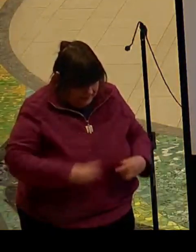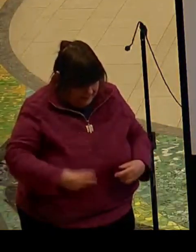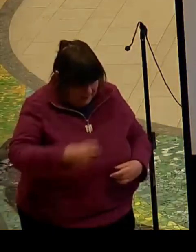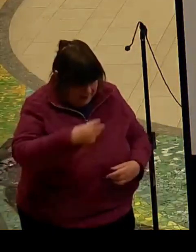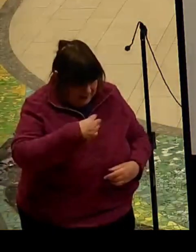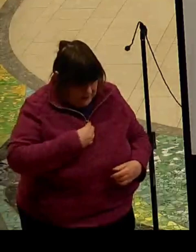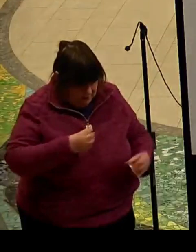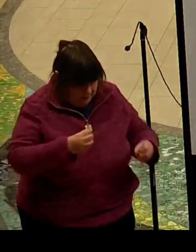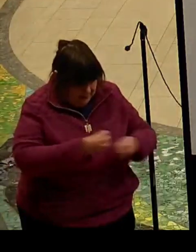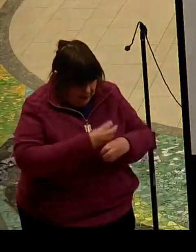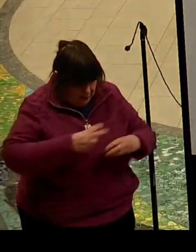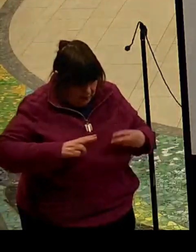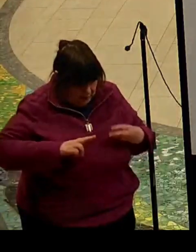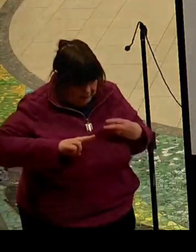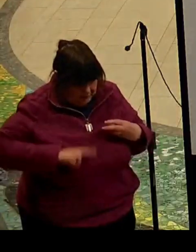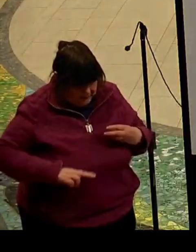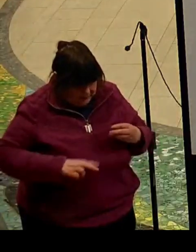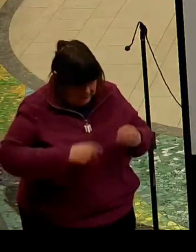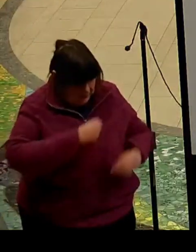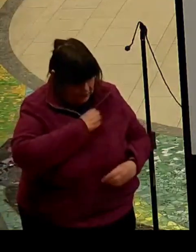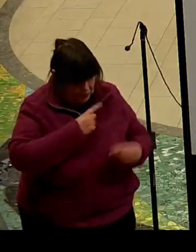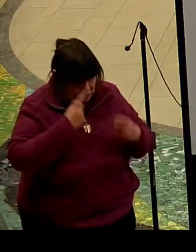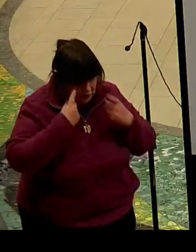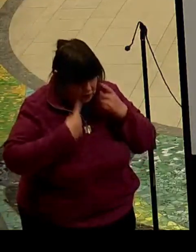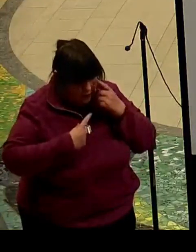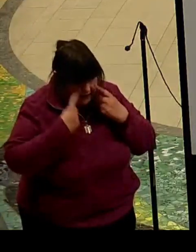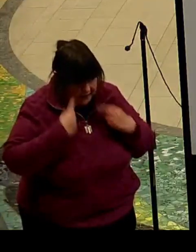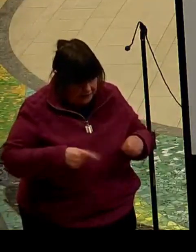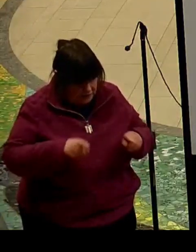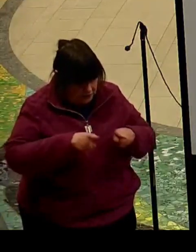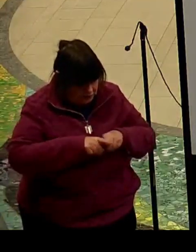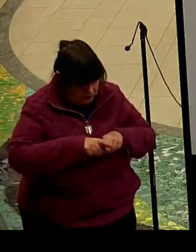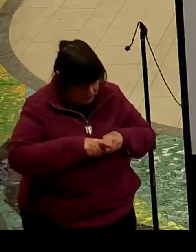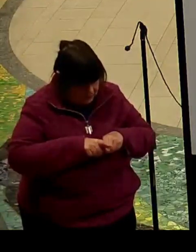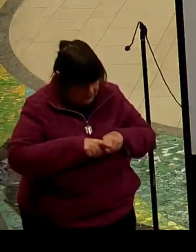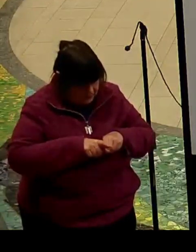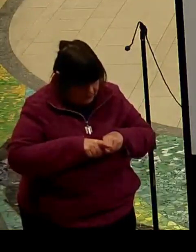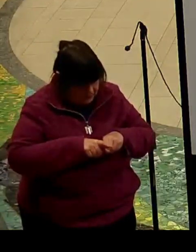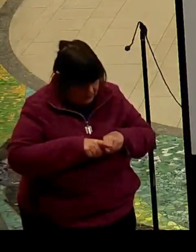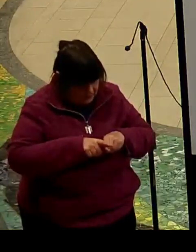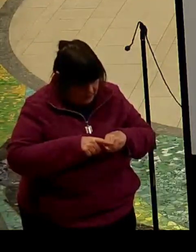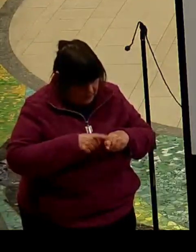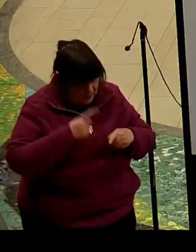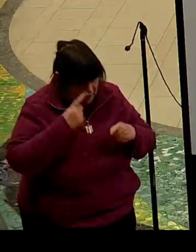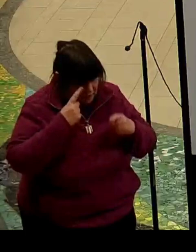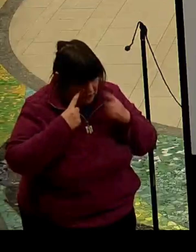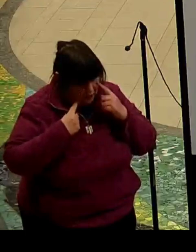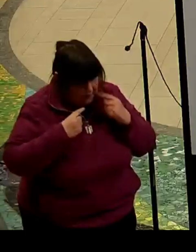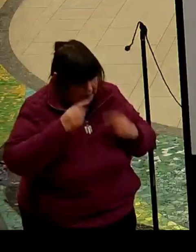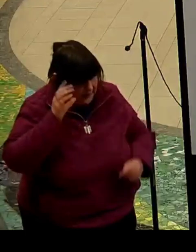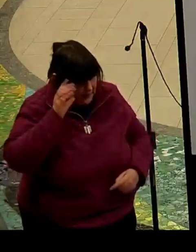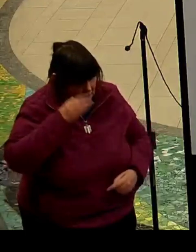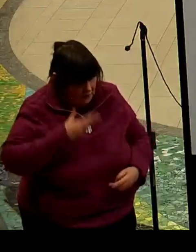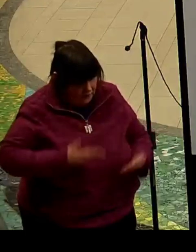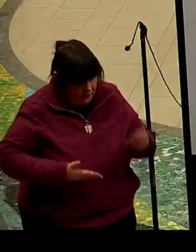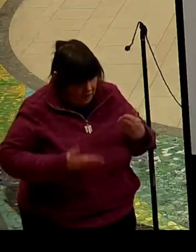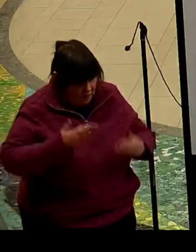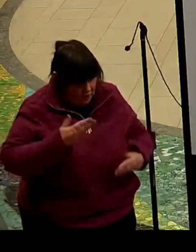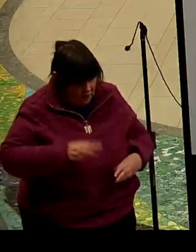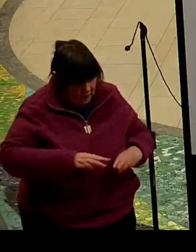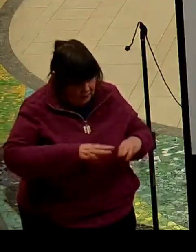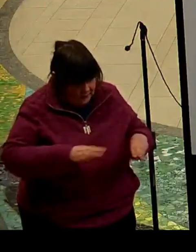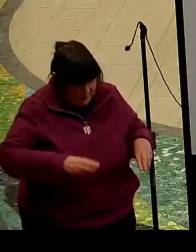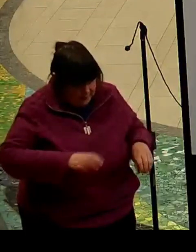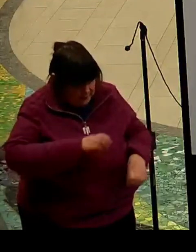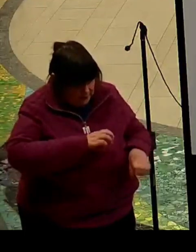And maybe we all need to cry too. Cry for